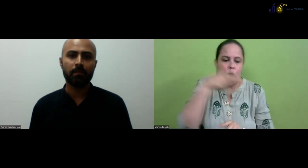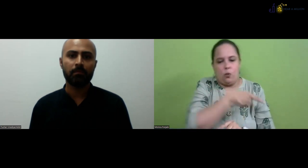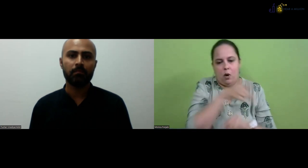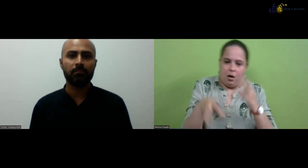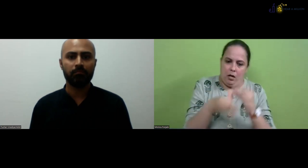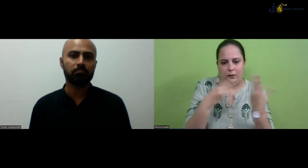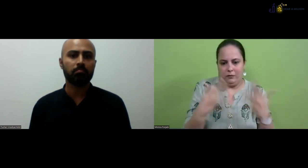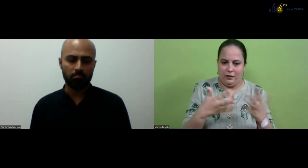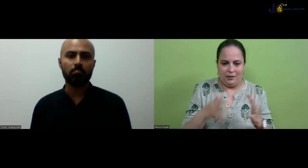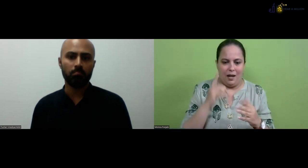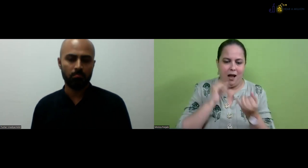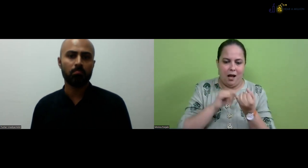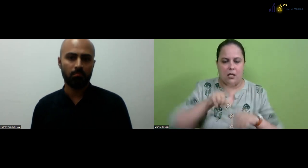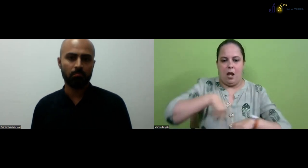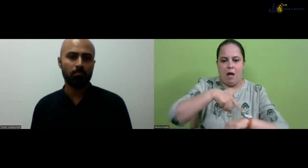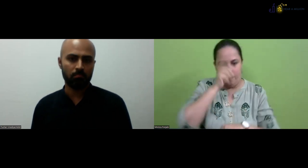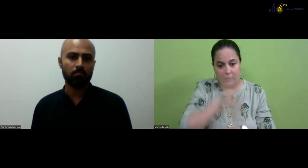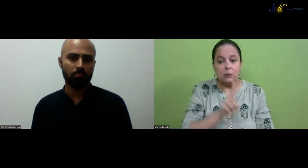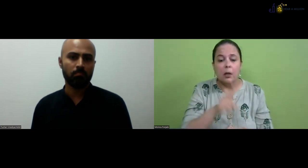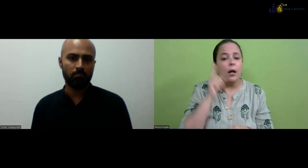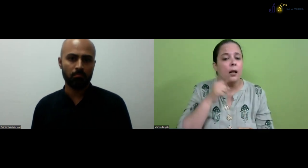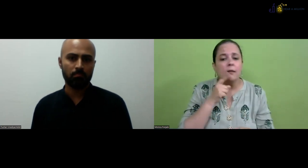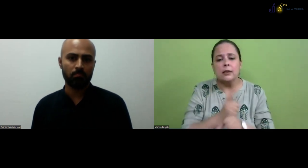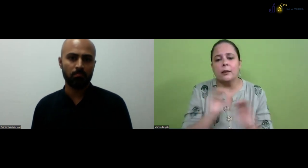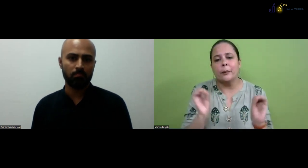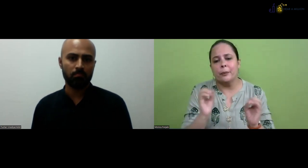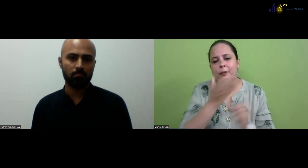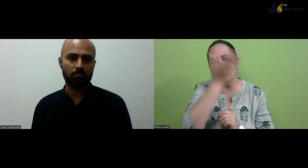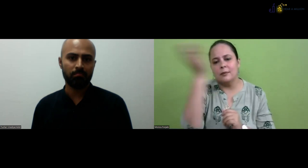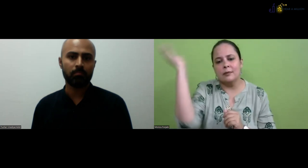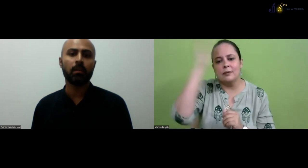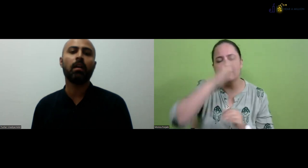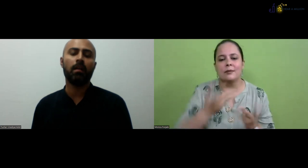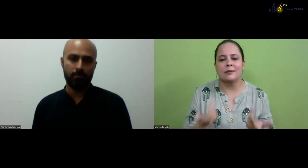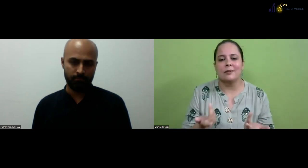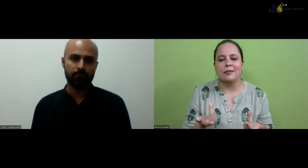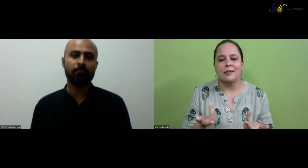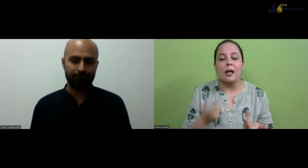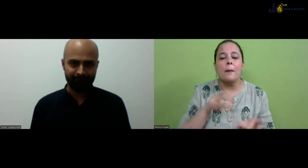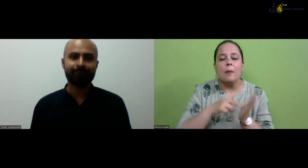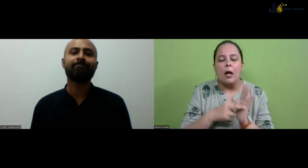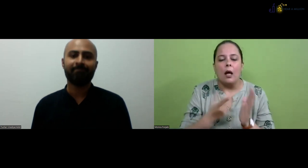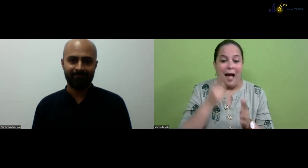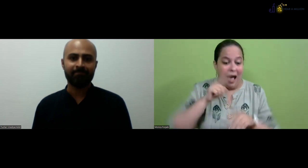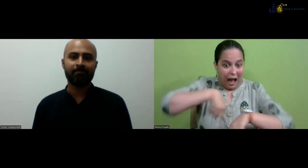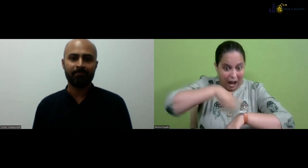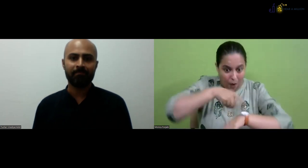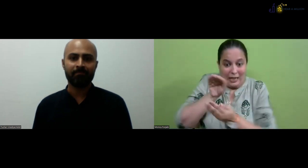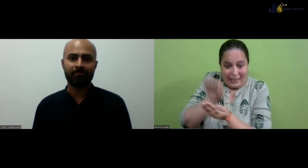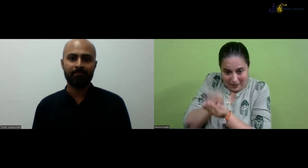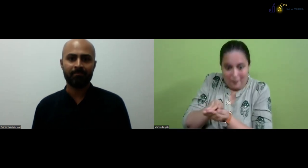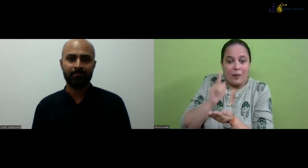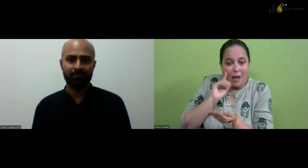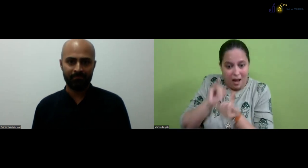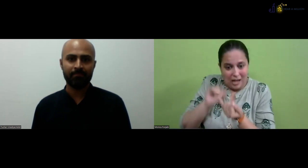We have asked them to give them more, hours to learn the ISL, but we don't have deaf teachers in the